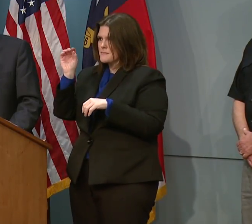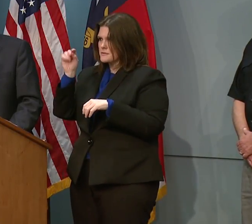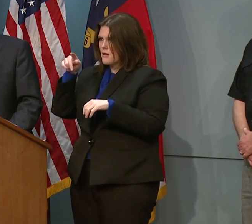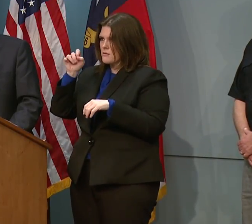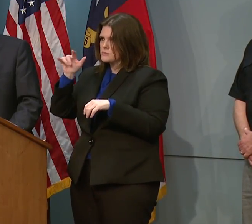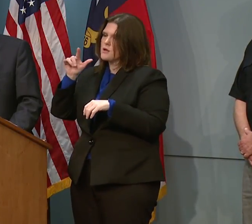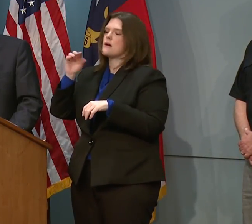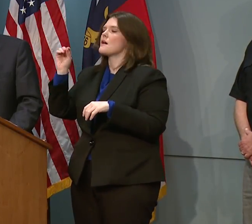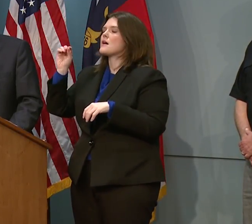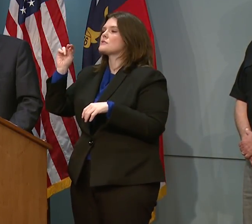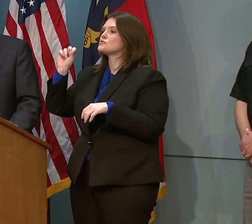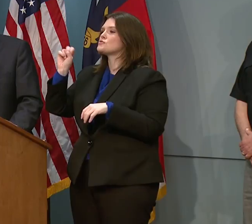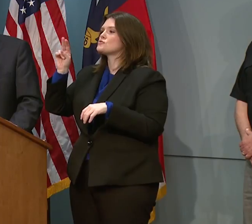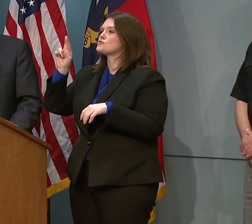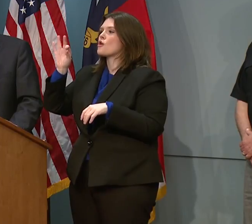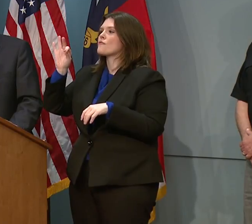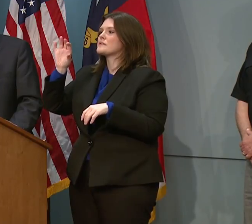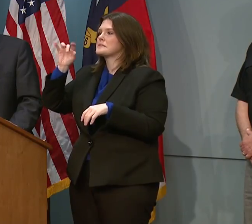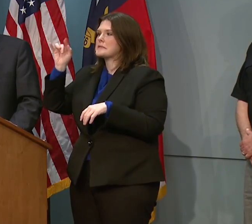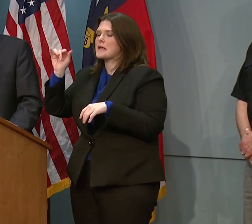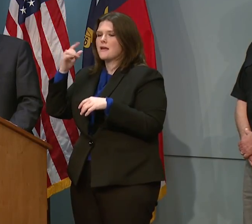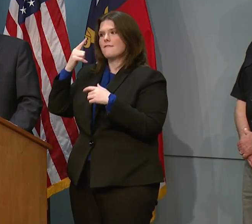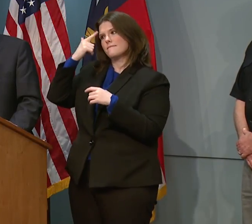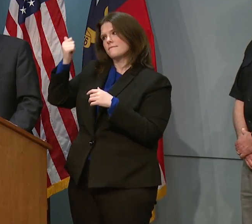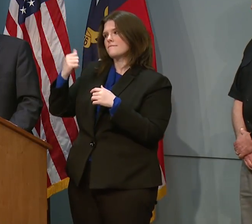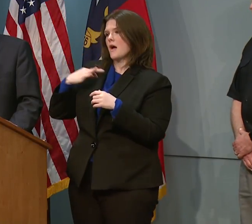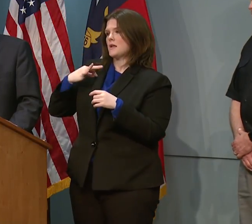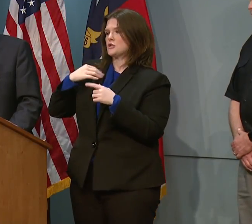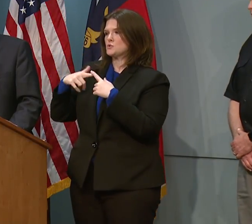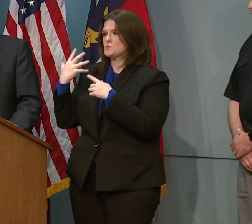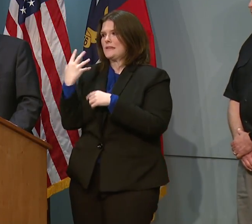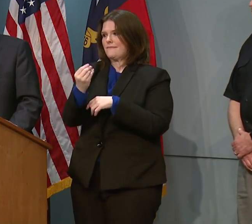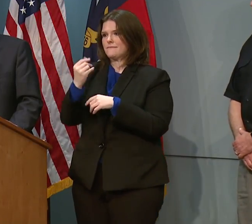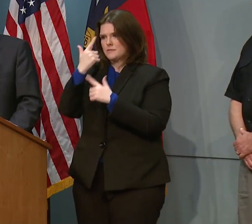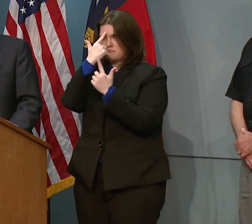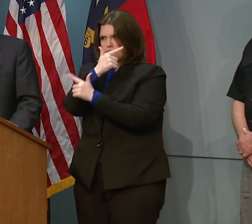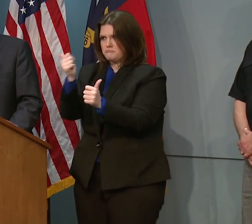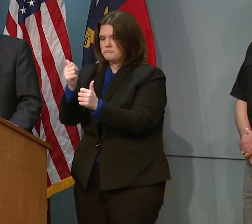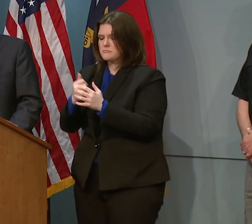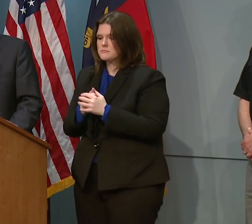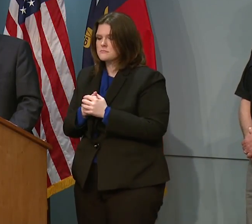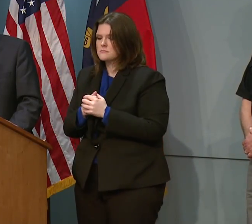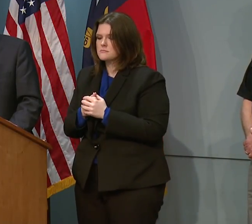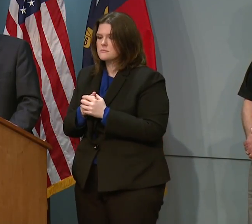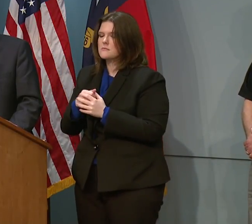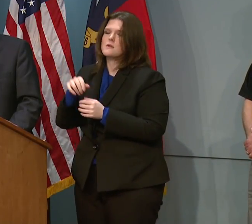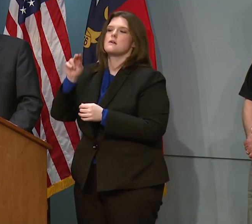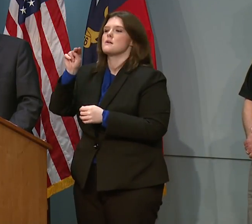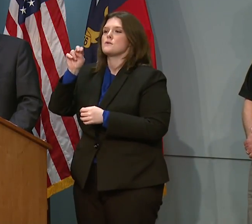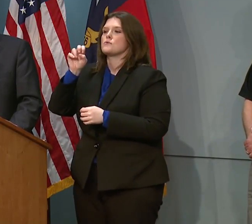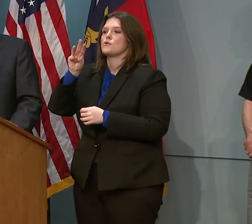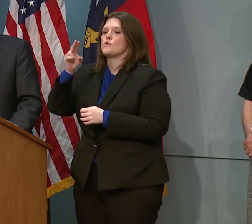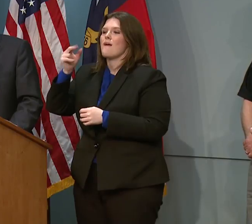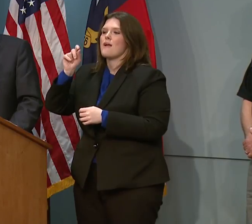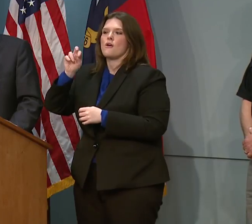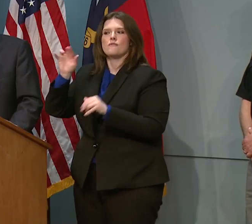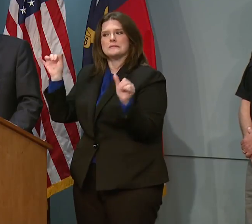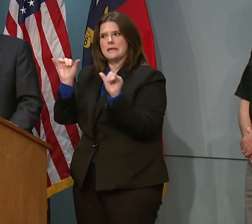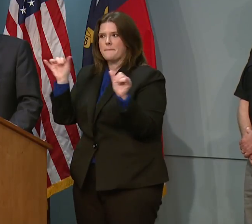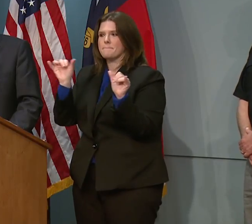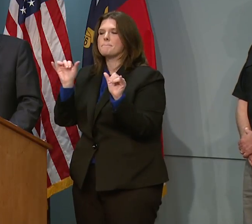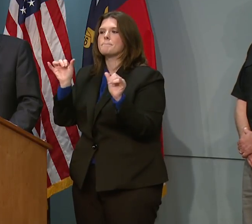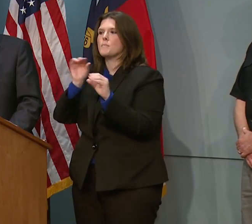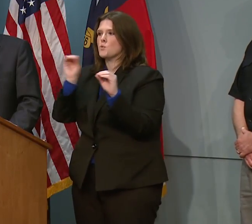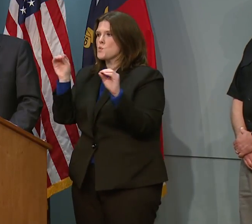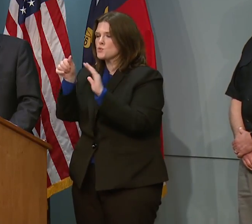City voluntary evacuation as of this morning. New Hanover, same condition. New